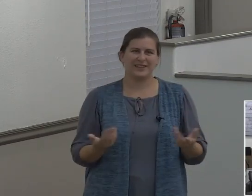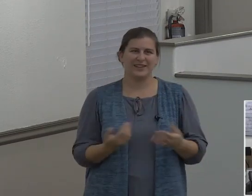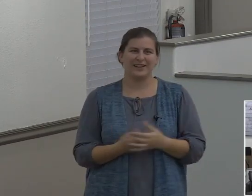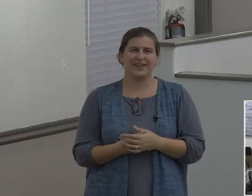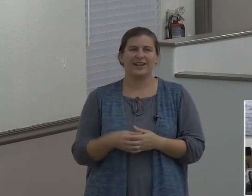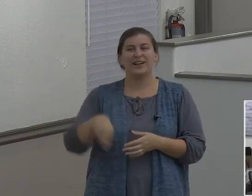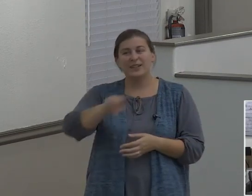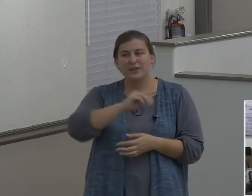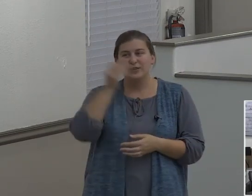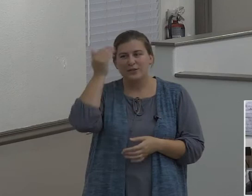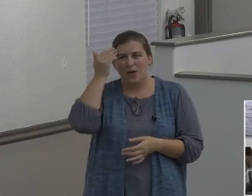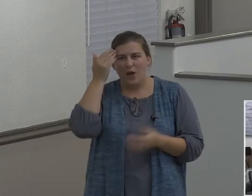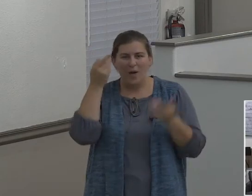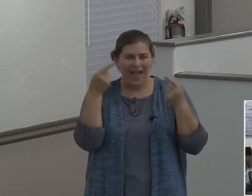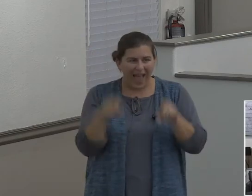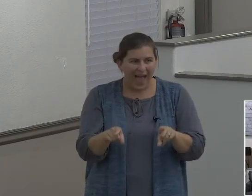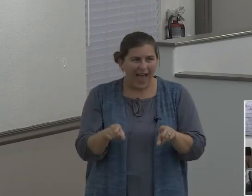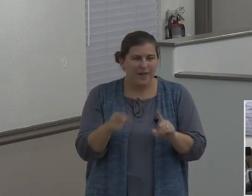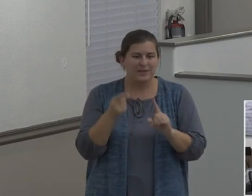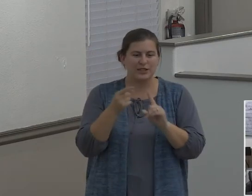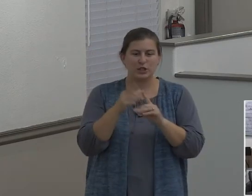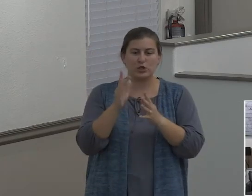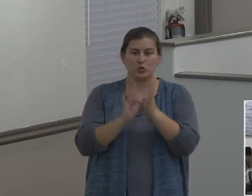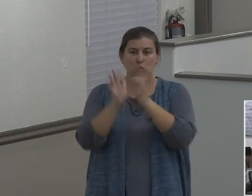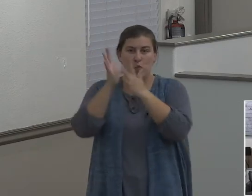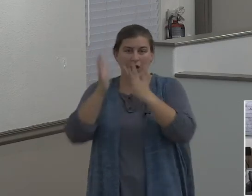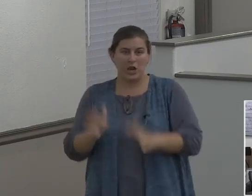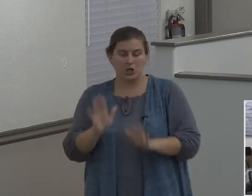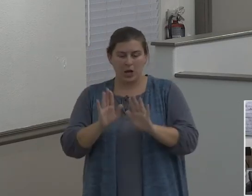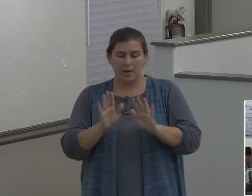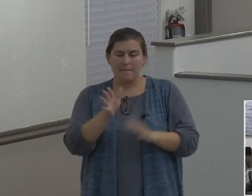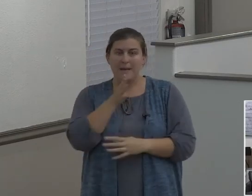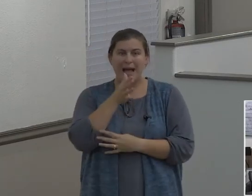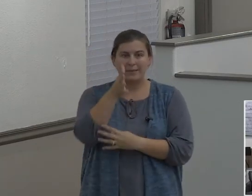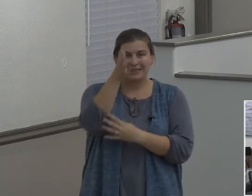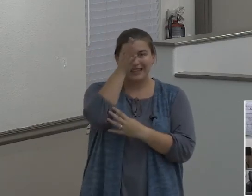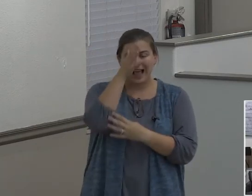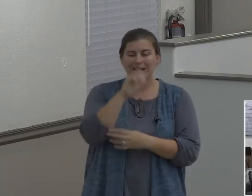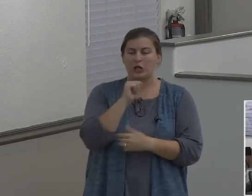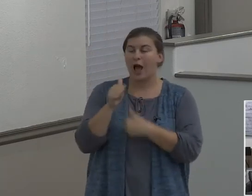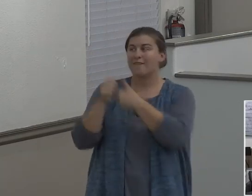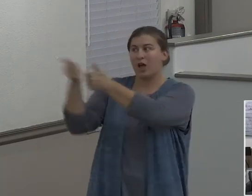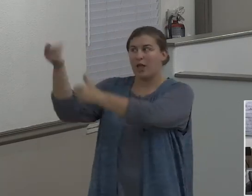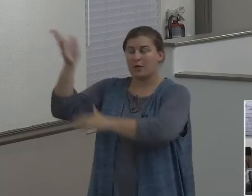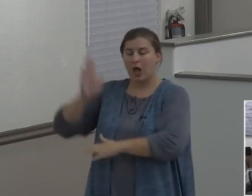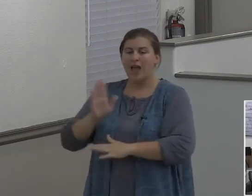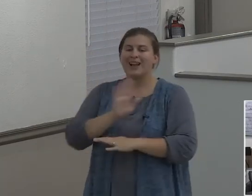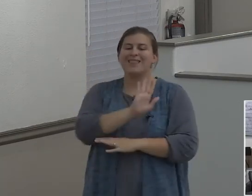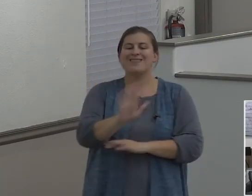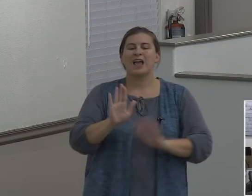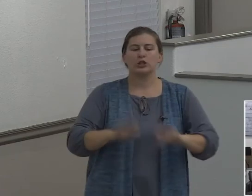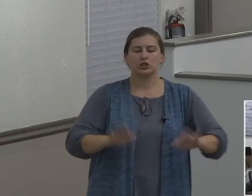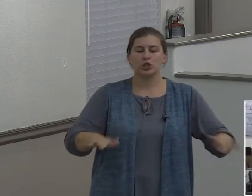parents who won't walk with God? Their kids become the world.